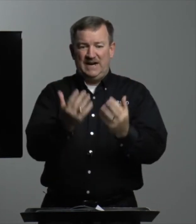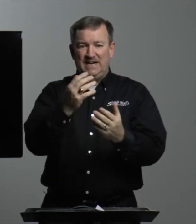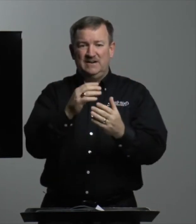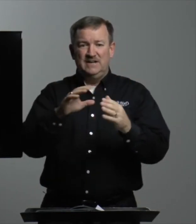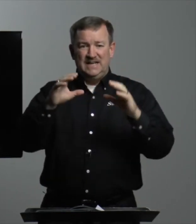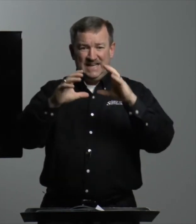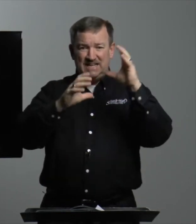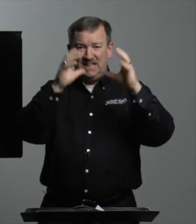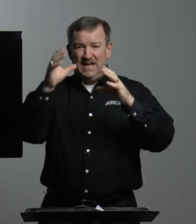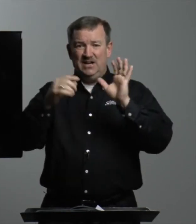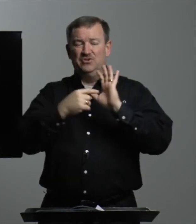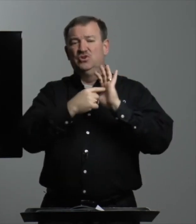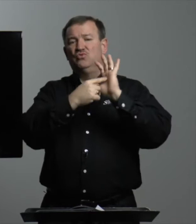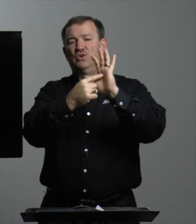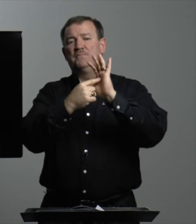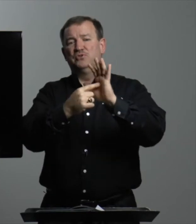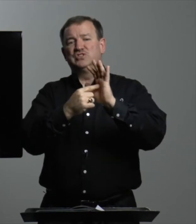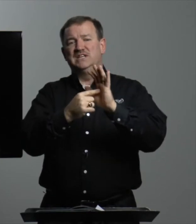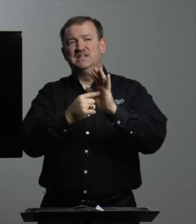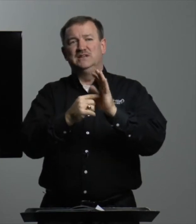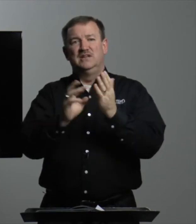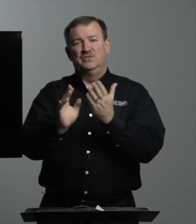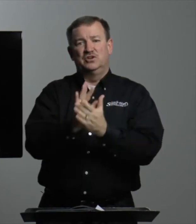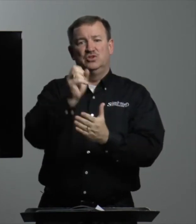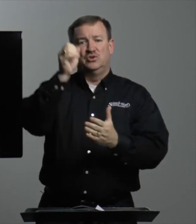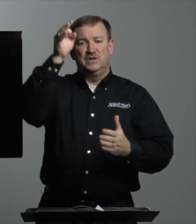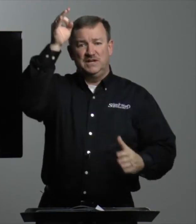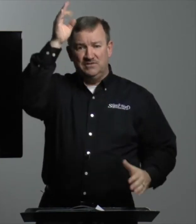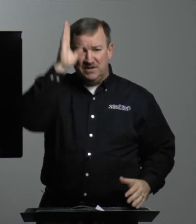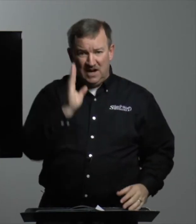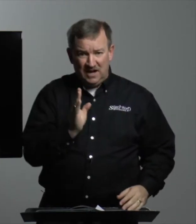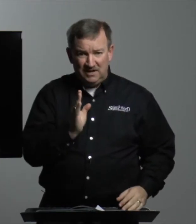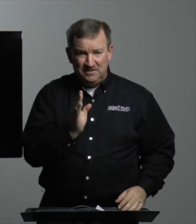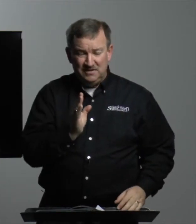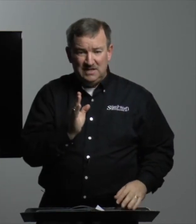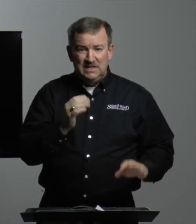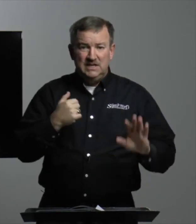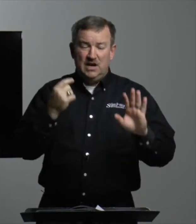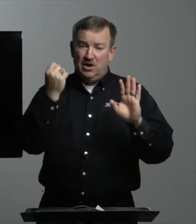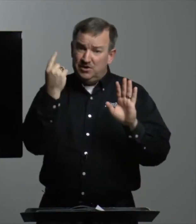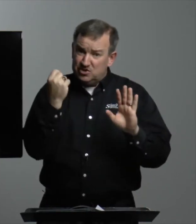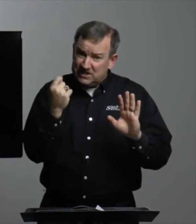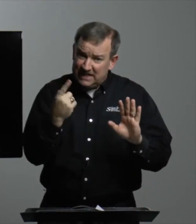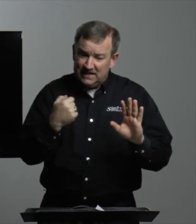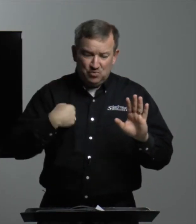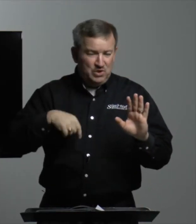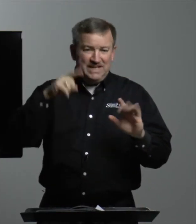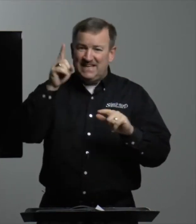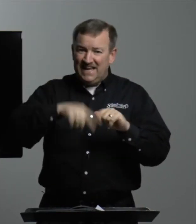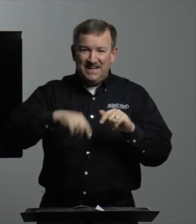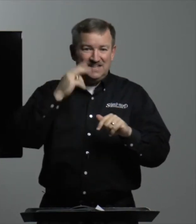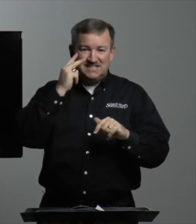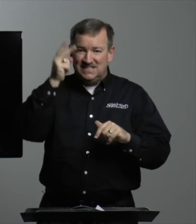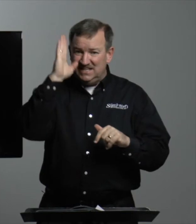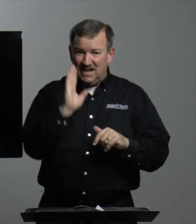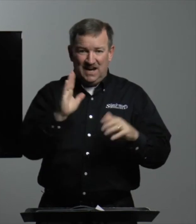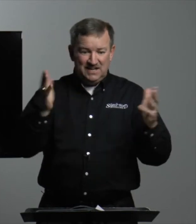fire and cloud represented the glory of God. Now understand, we cannot see God